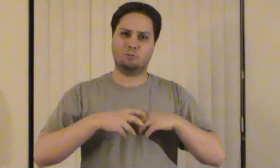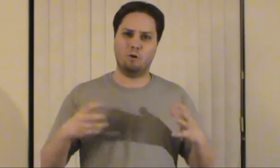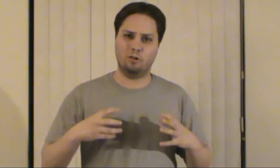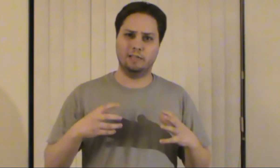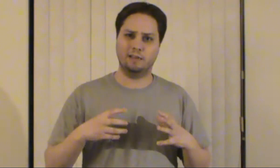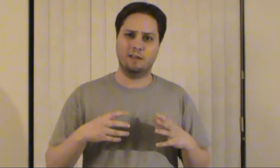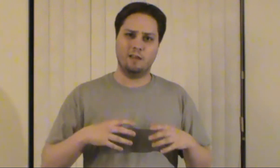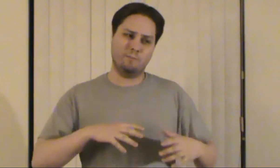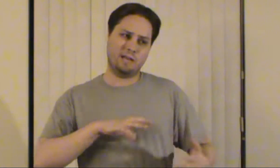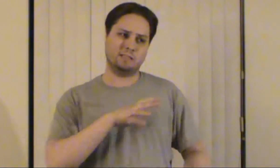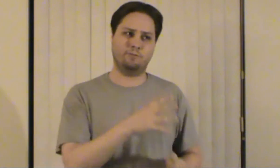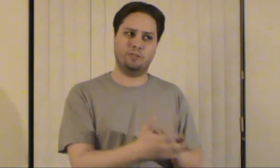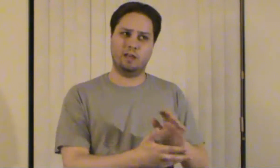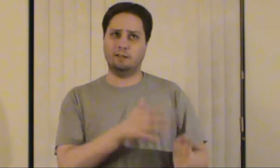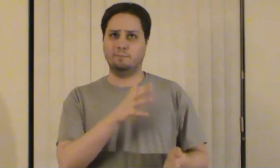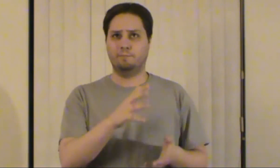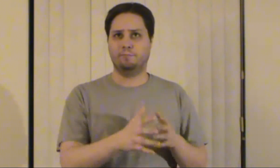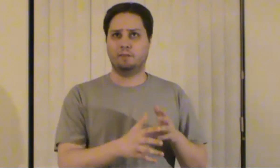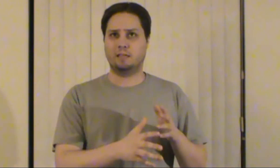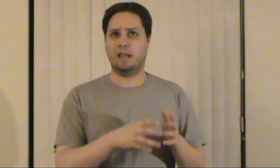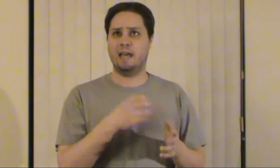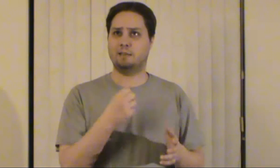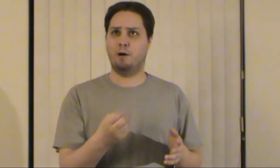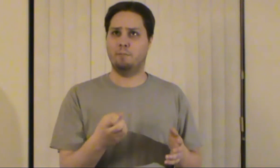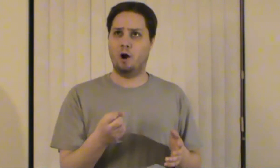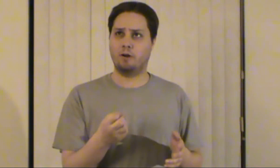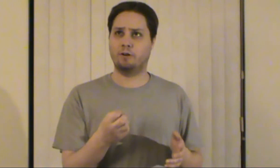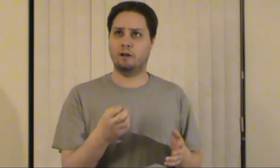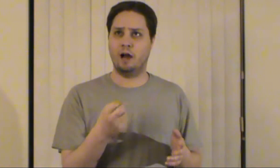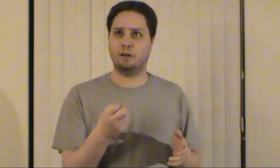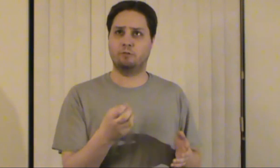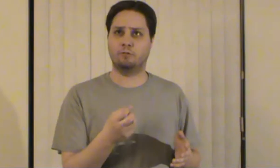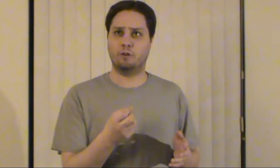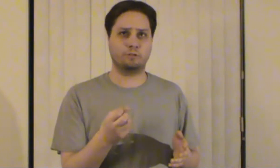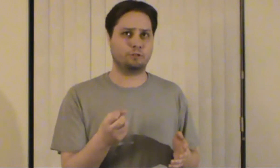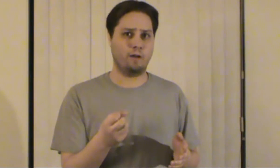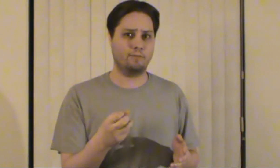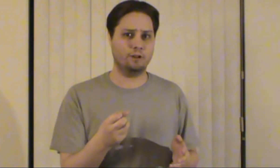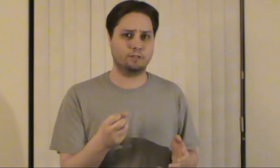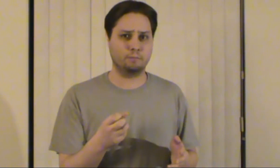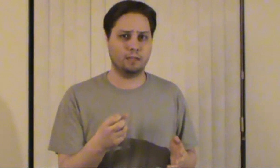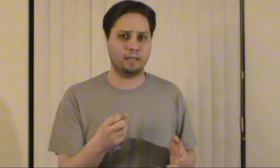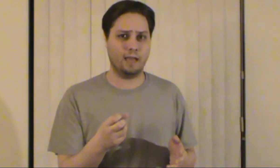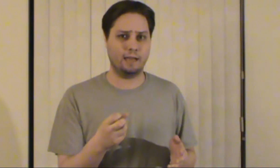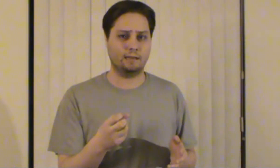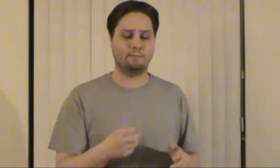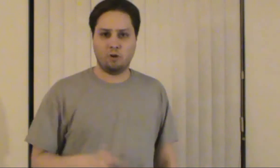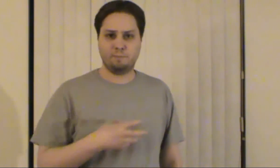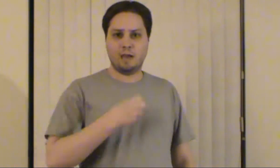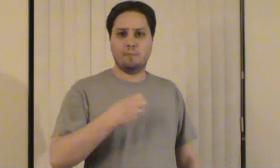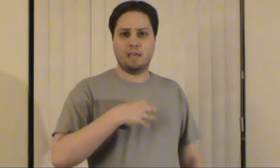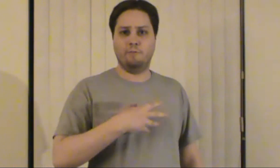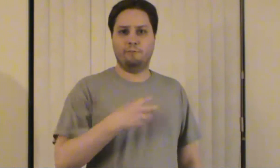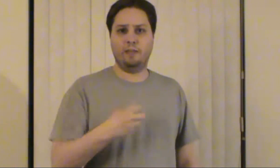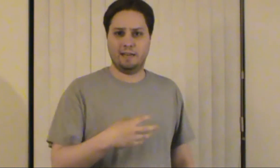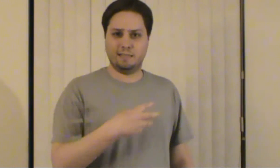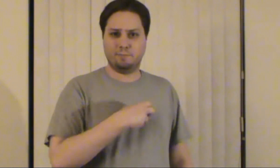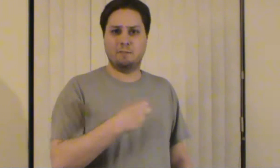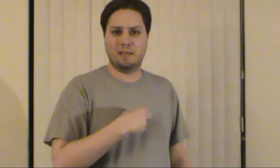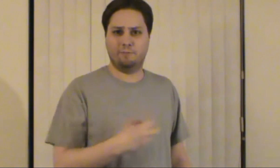swollen because of the... because it has to pump harder on Earth's gravity or something like that. So it's becoming inflated, becoming